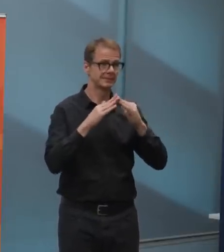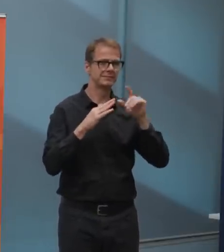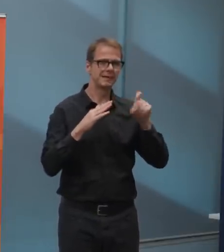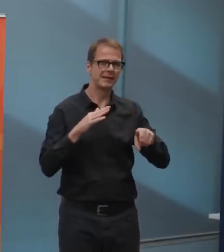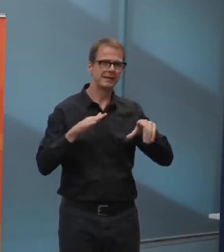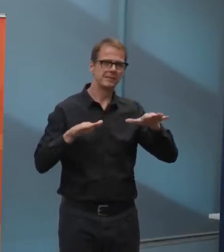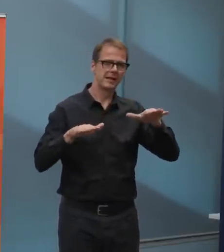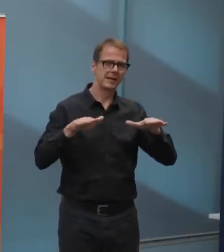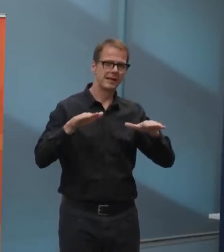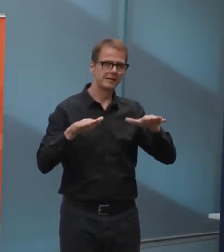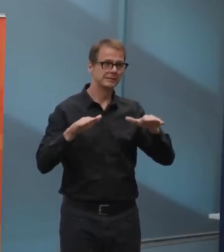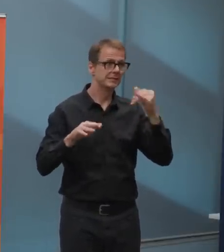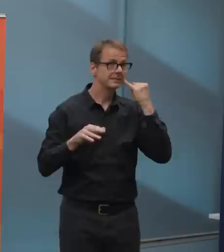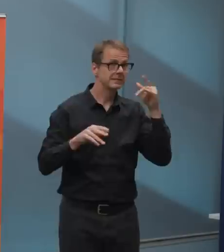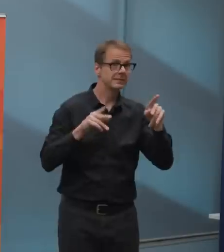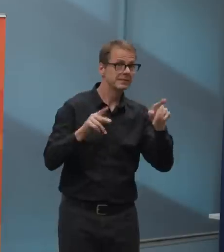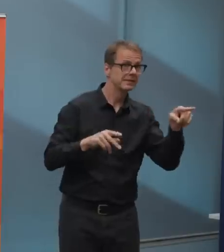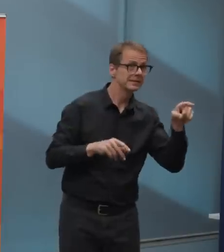and complete relief.